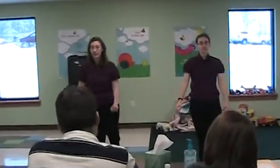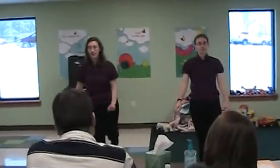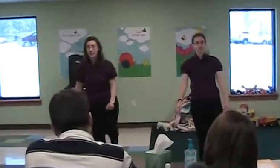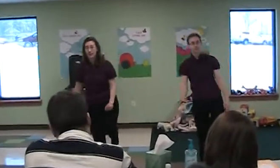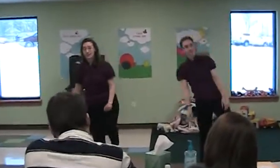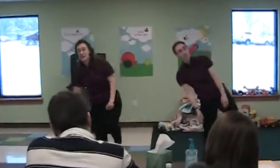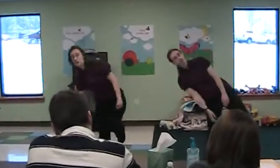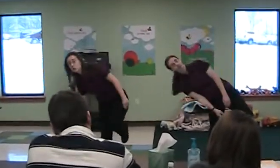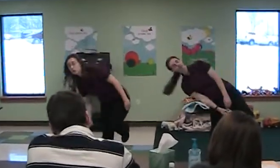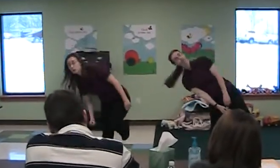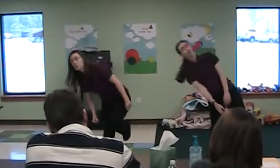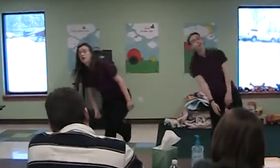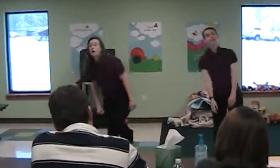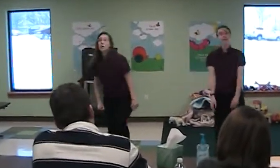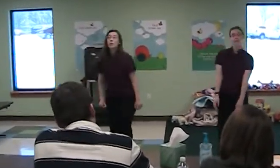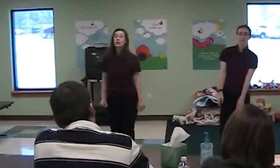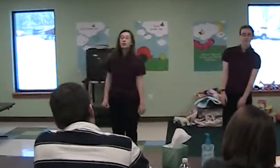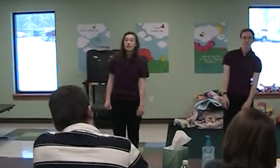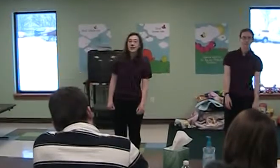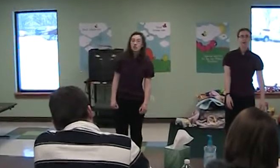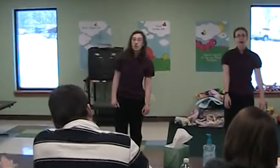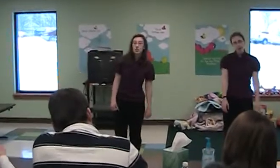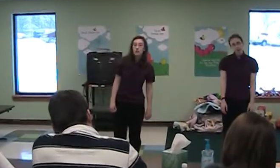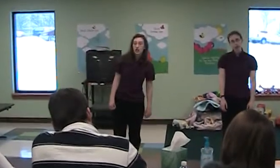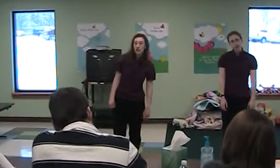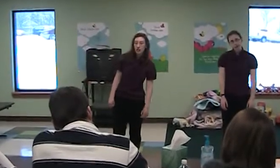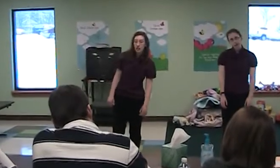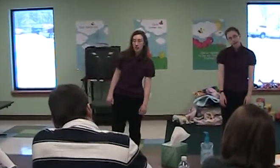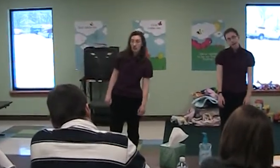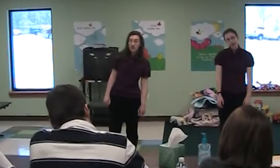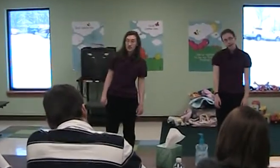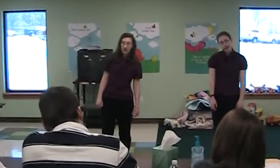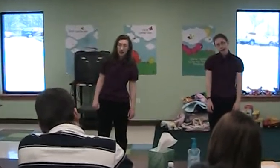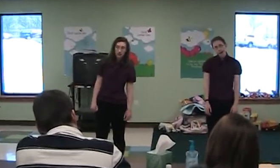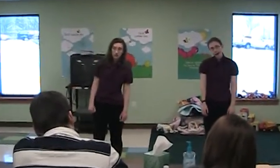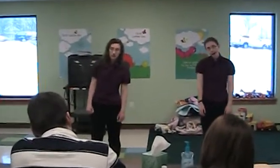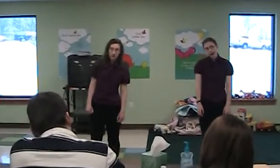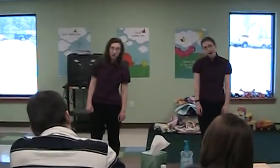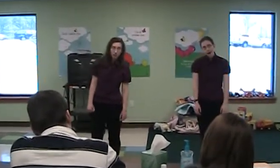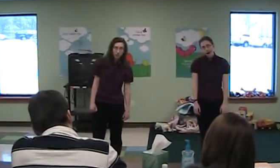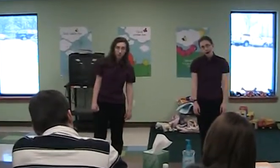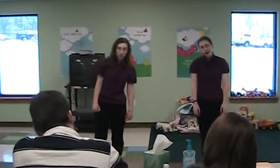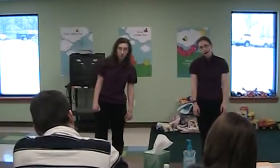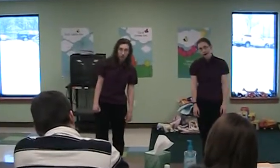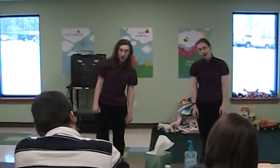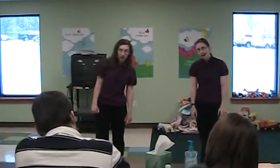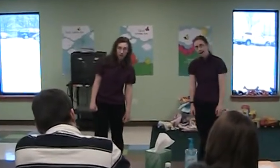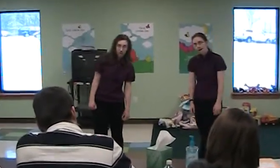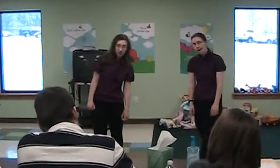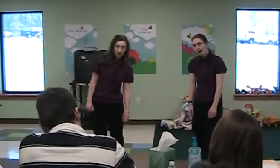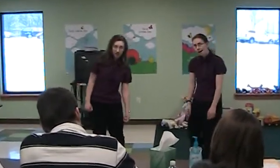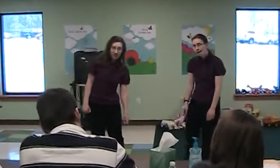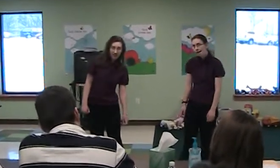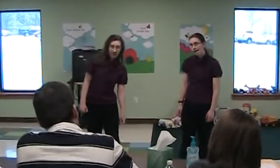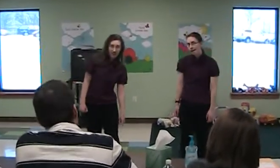-legged statue. We look at it stupidly and in silence for five, ten,